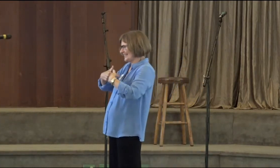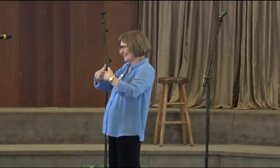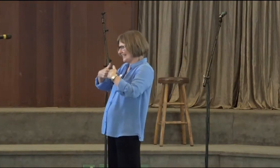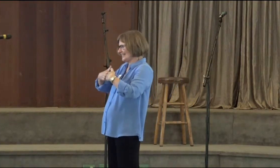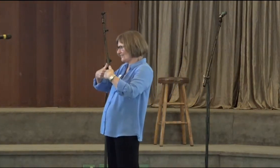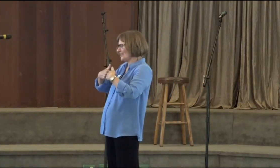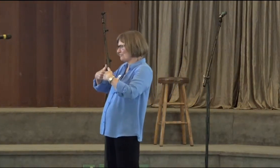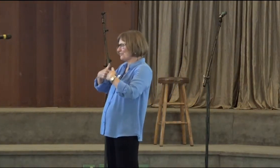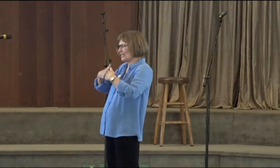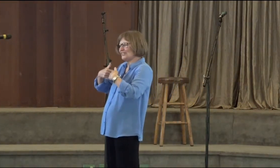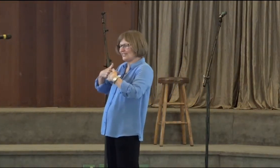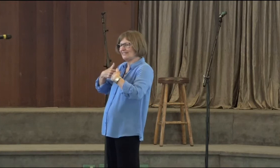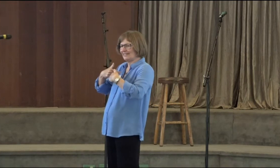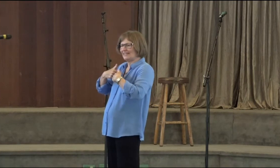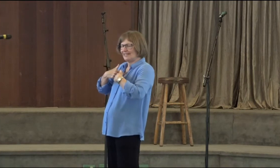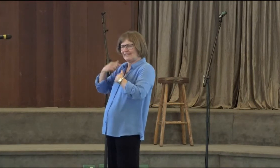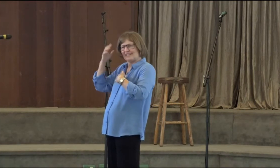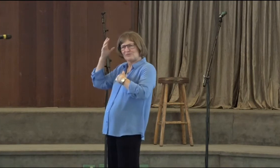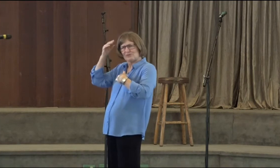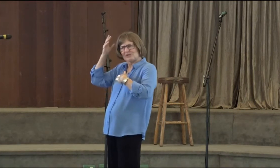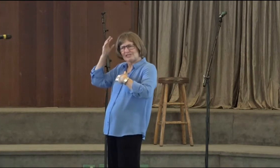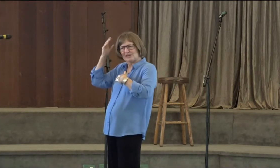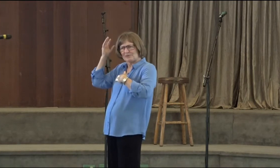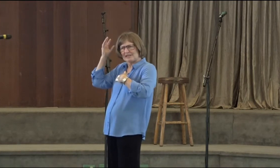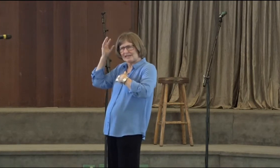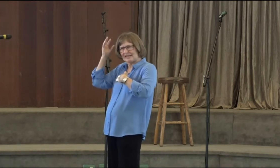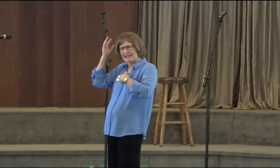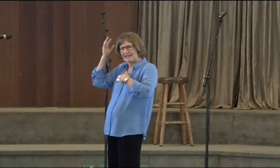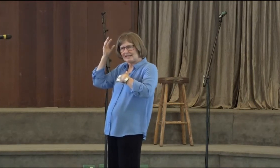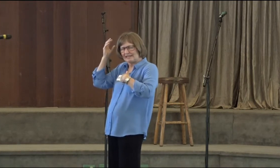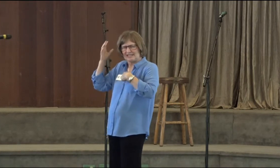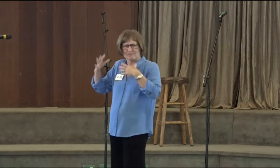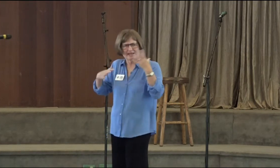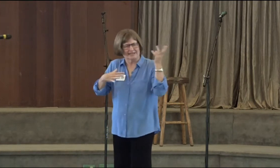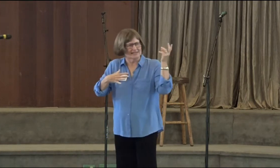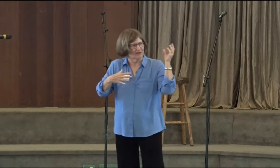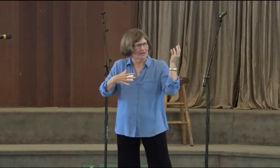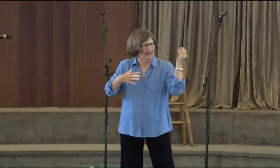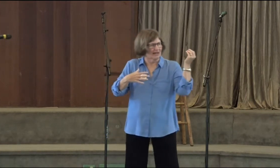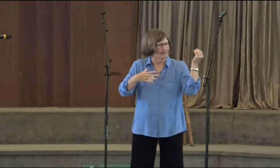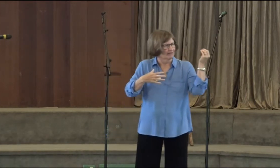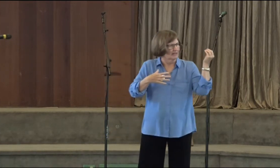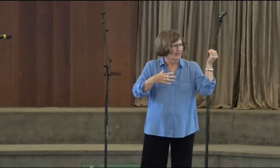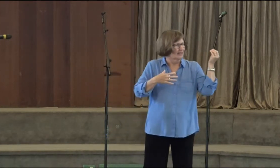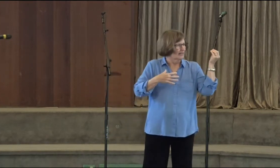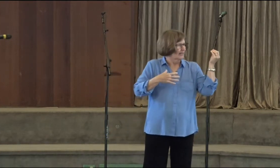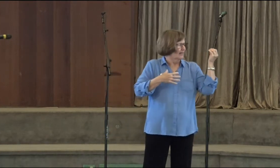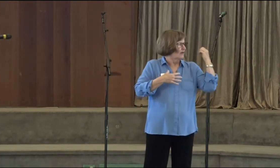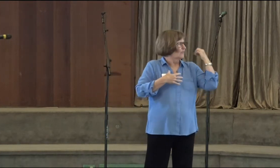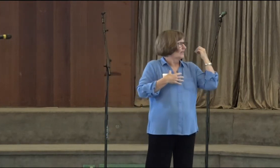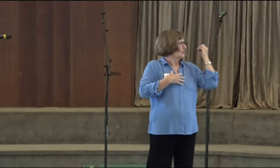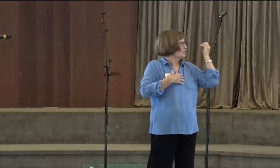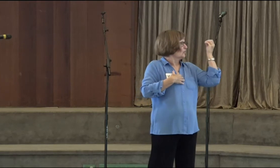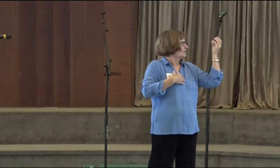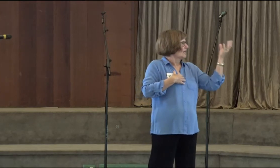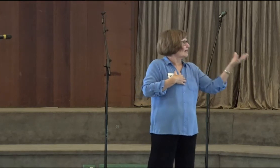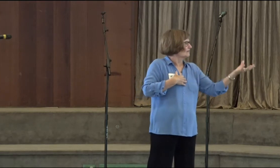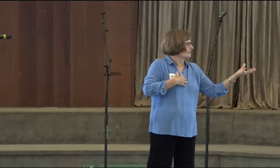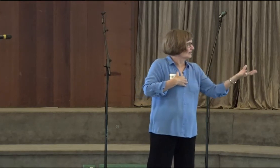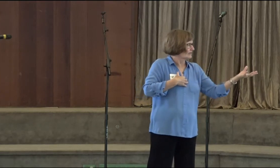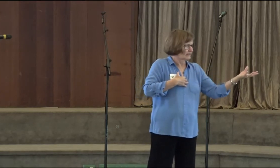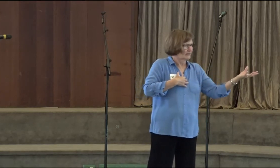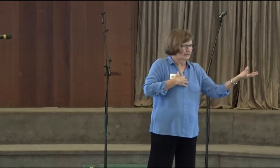This sense of separation, these words that we think, these pains that we have, what you